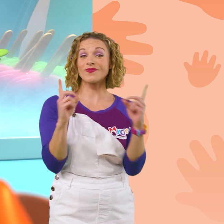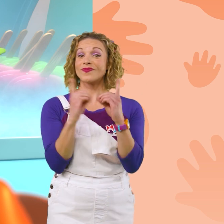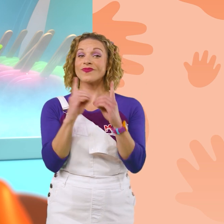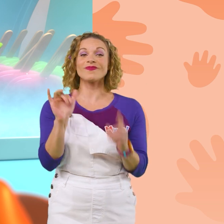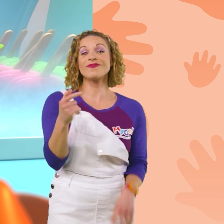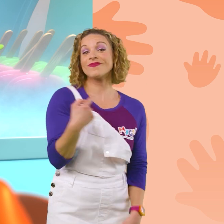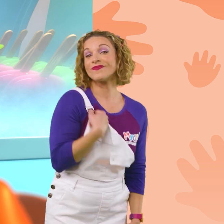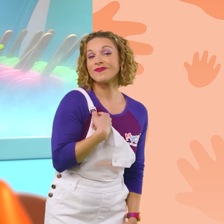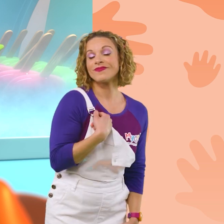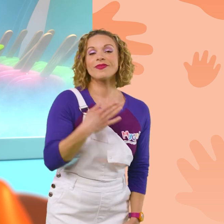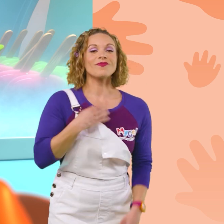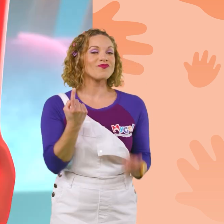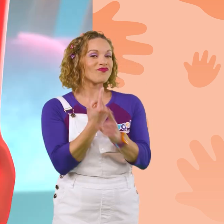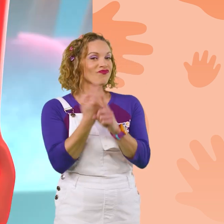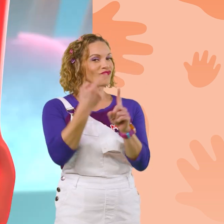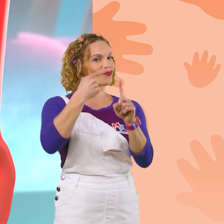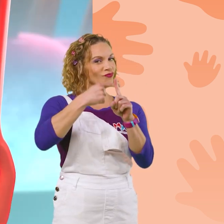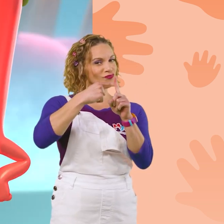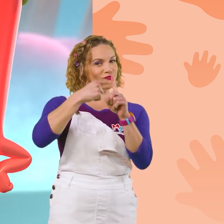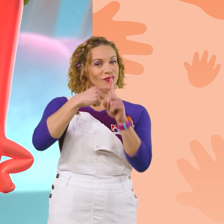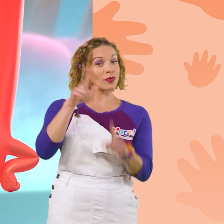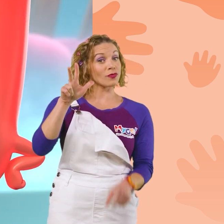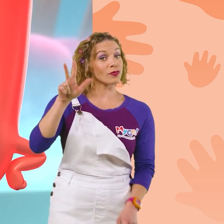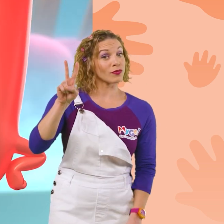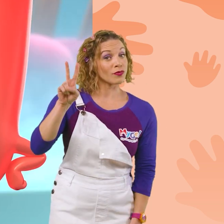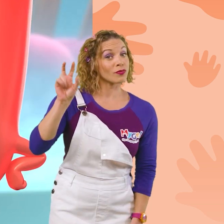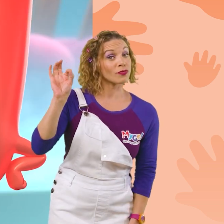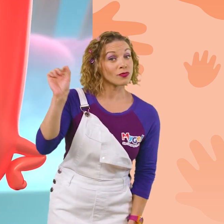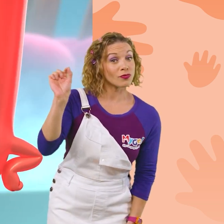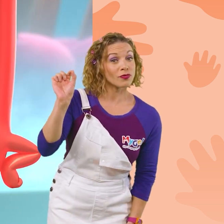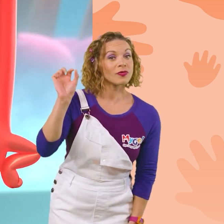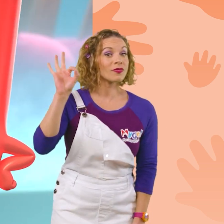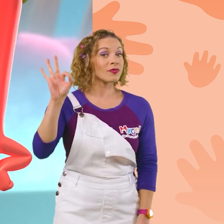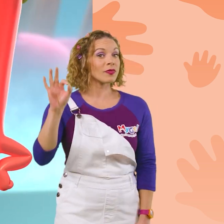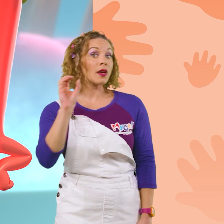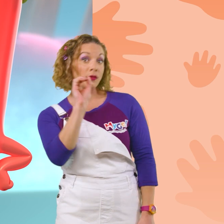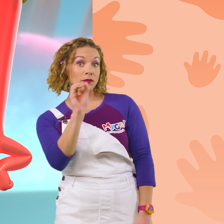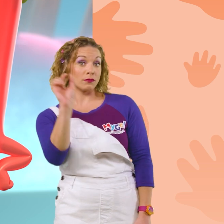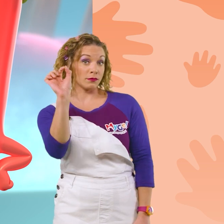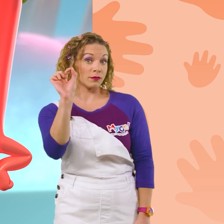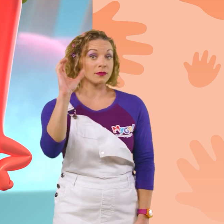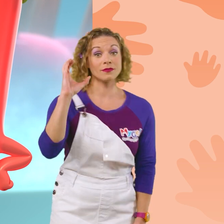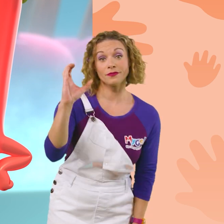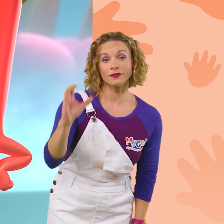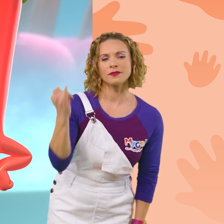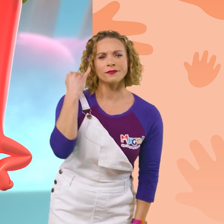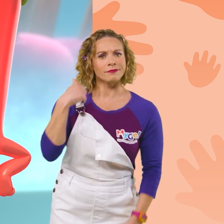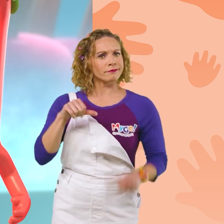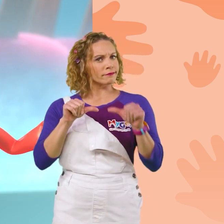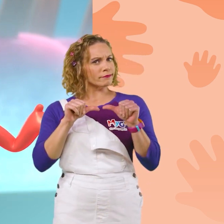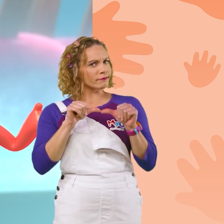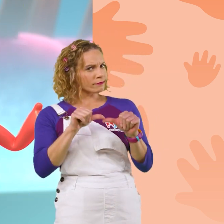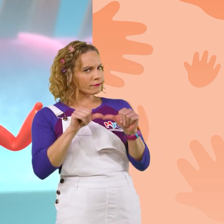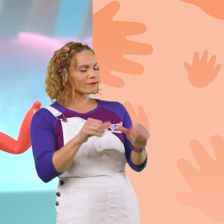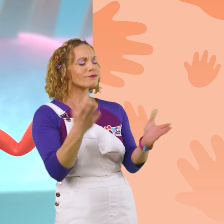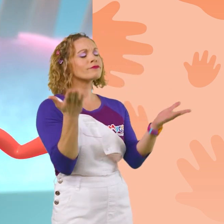like me! My ideal temperature is 32 degrees Fahrenheit, zero degrees Celsius. If I keep cool like that,